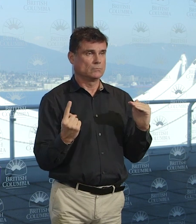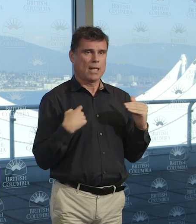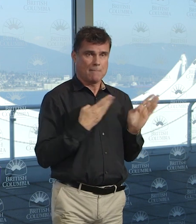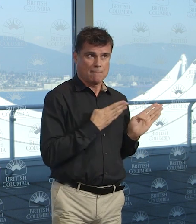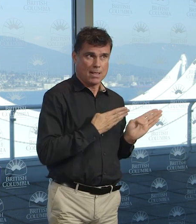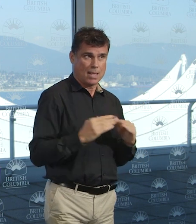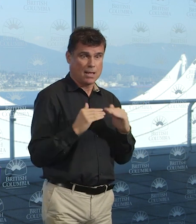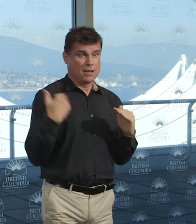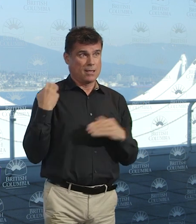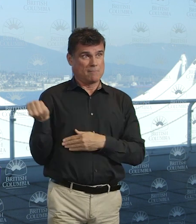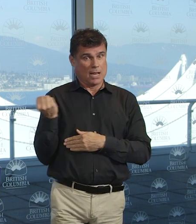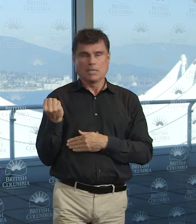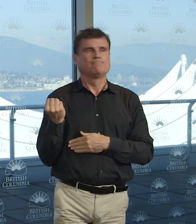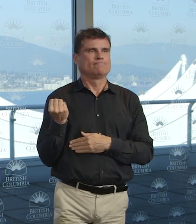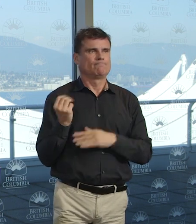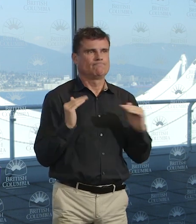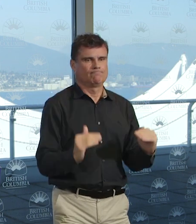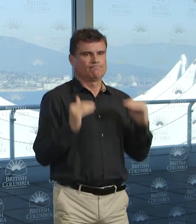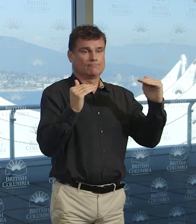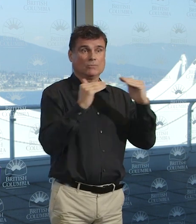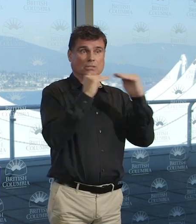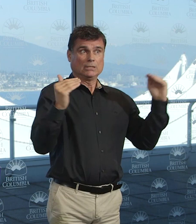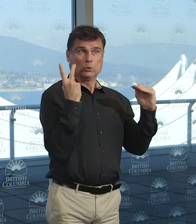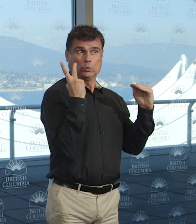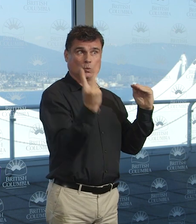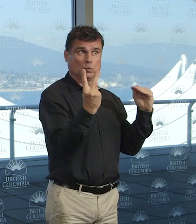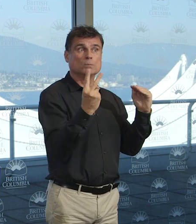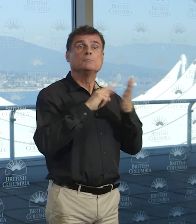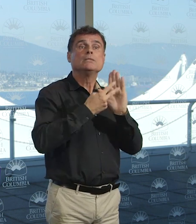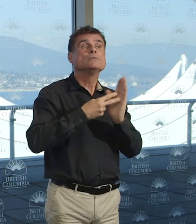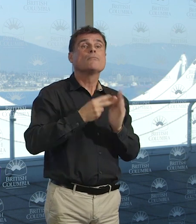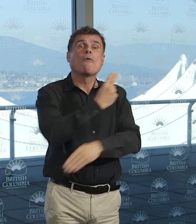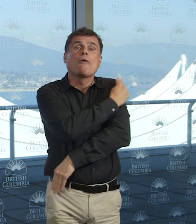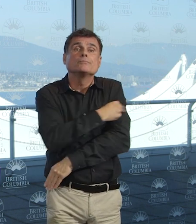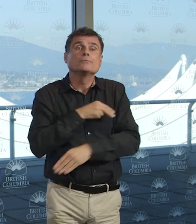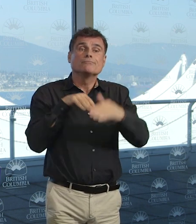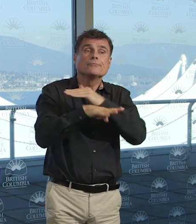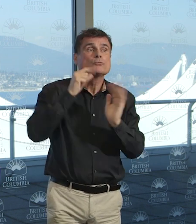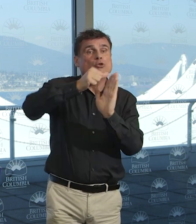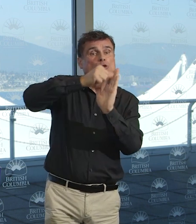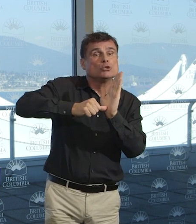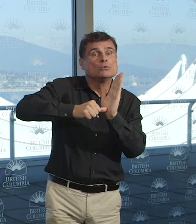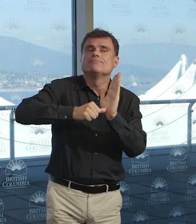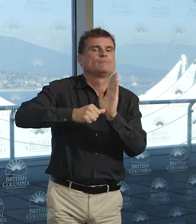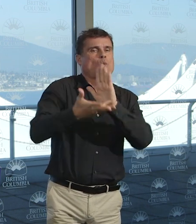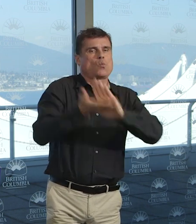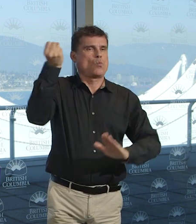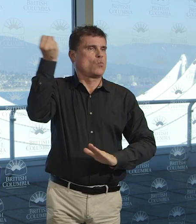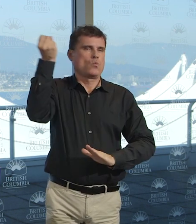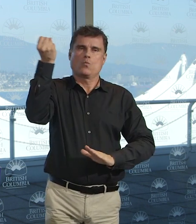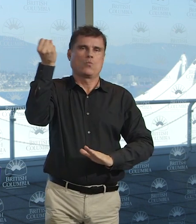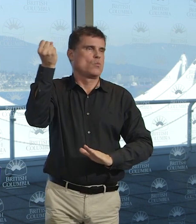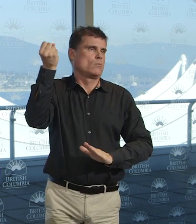two with the cancellation of non-urgent elective surgery. I just want to briefly report out how significant these actions have been and what they've meant